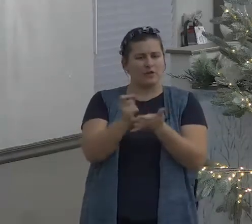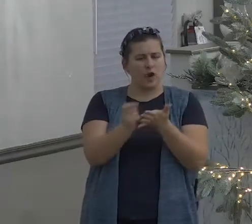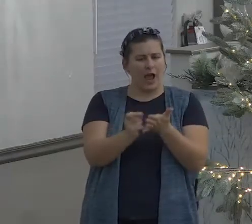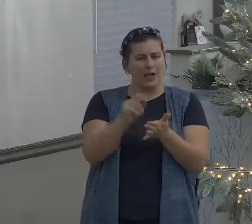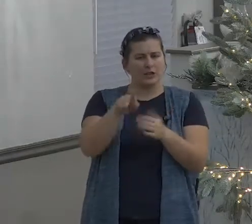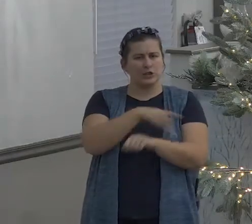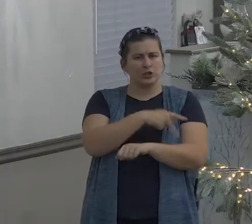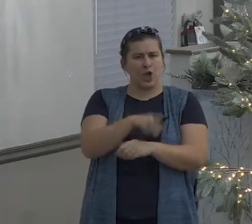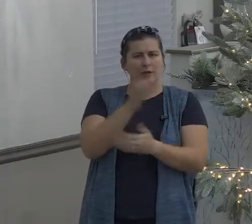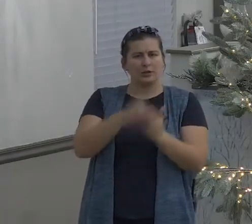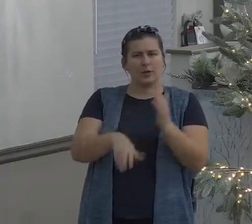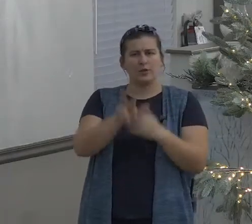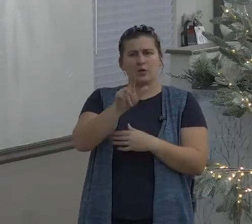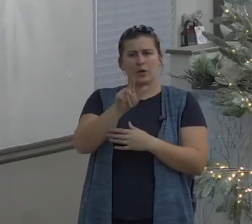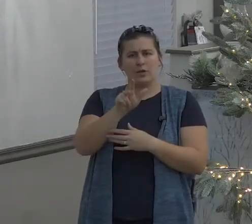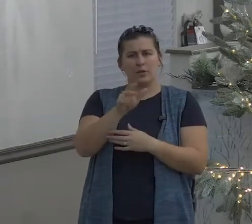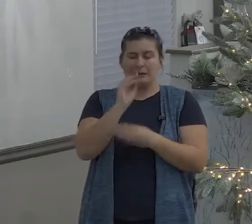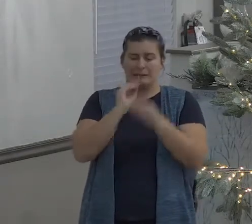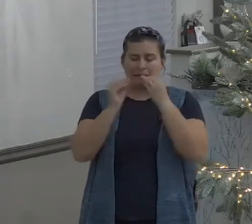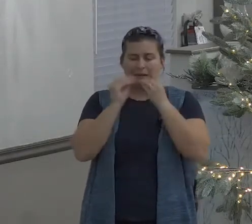Psalm of David okay